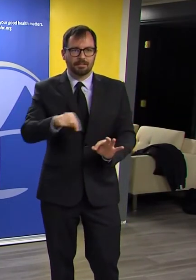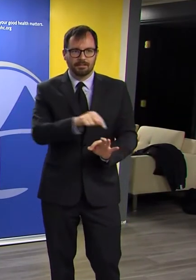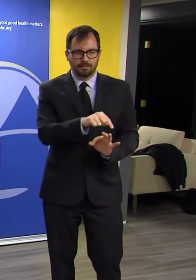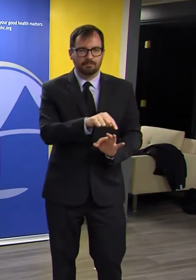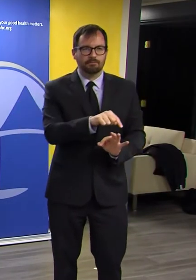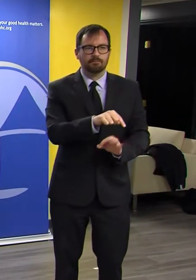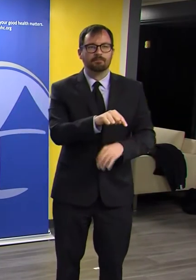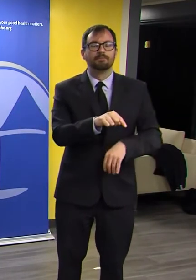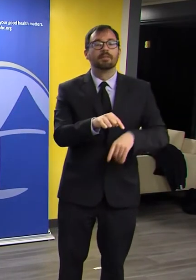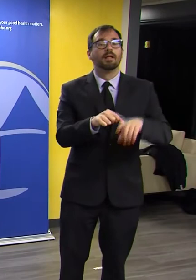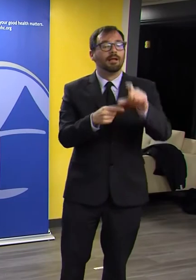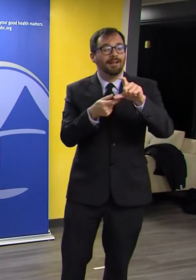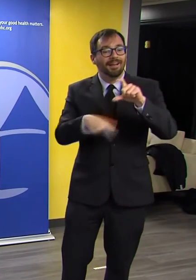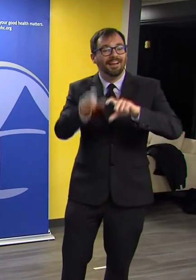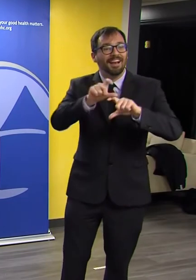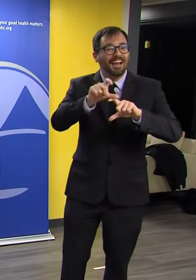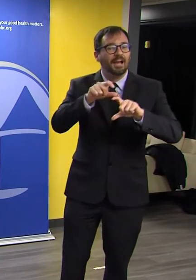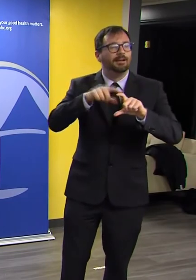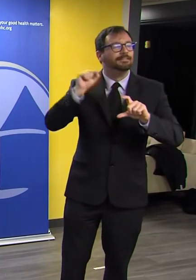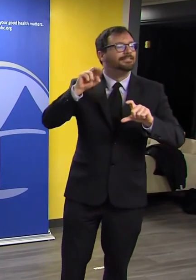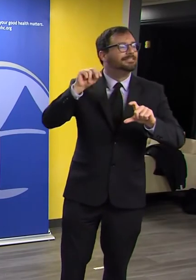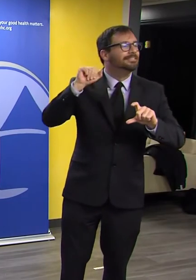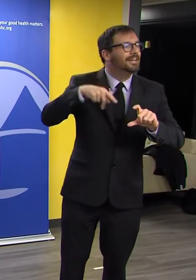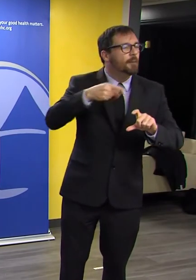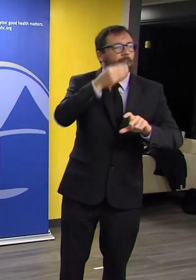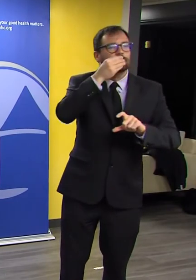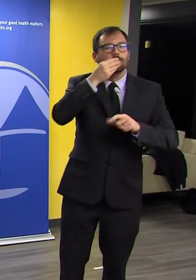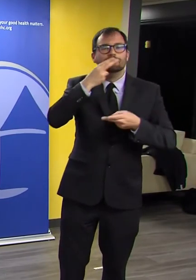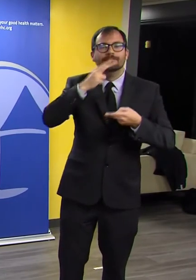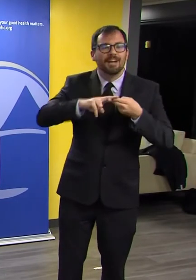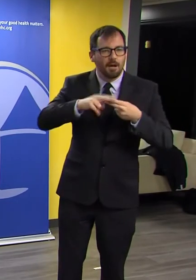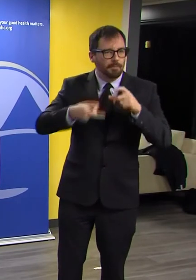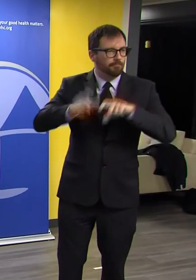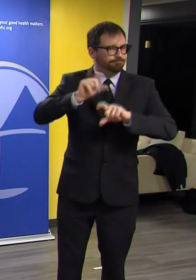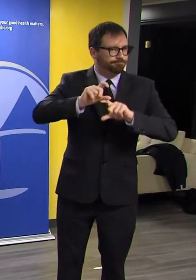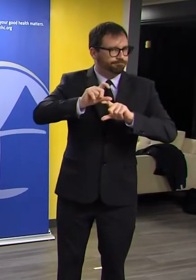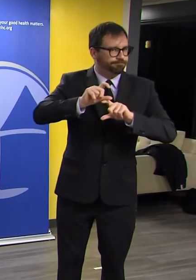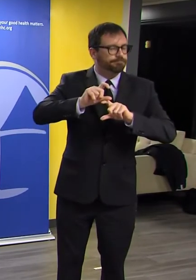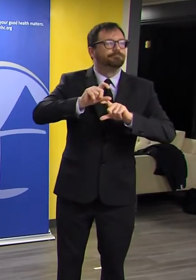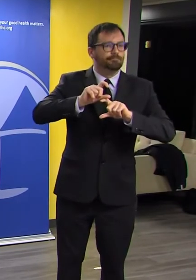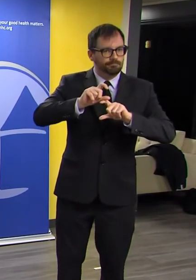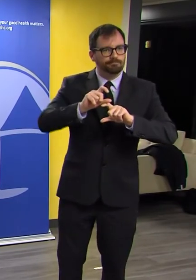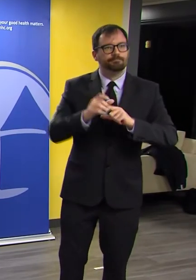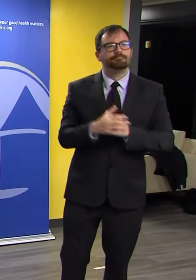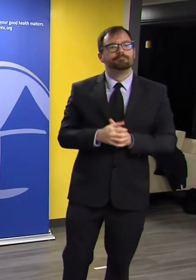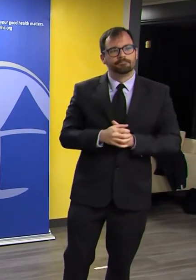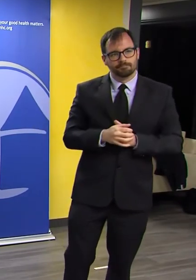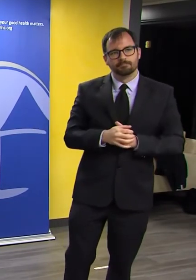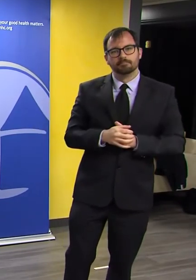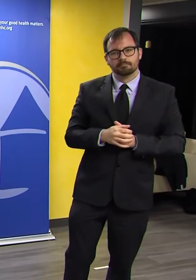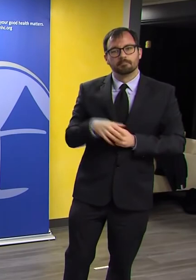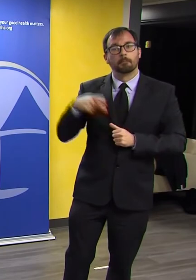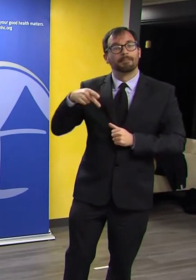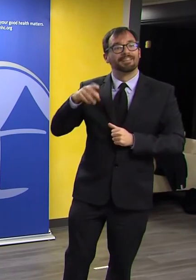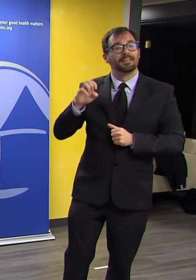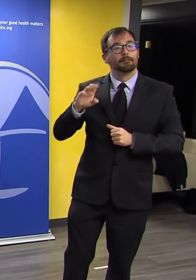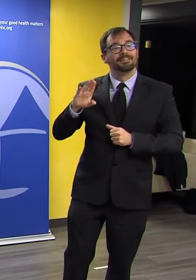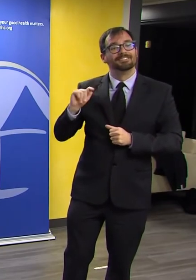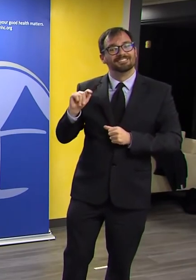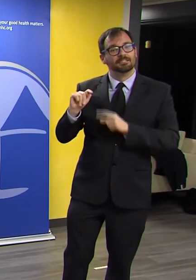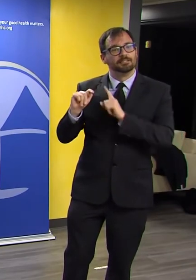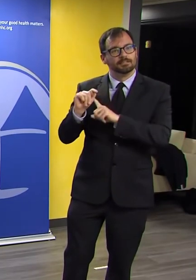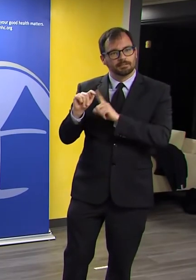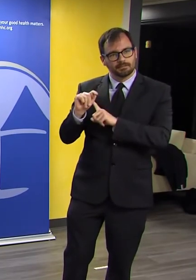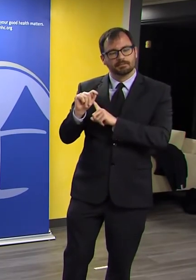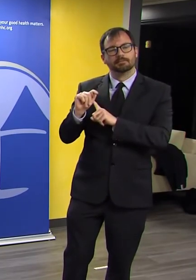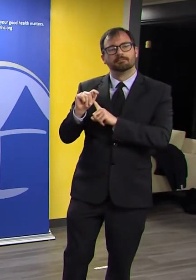to supplement food budgets for children who normally receive free and reduced price lunch at school. The approval of our plan